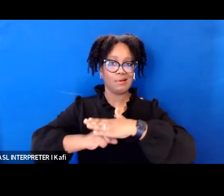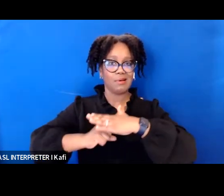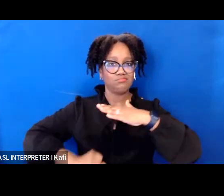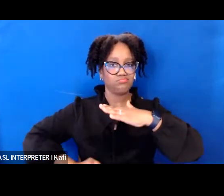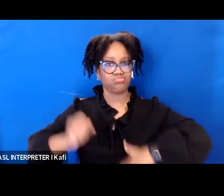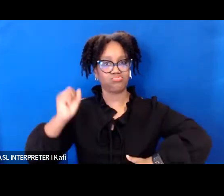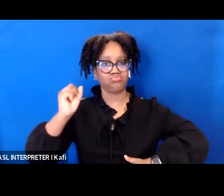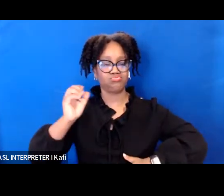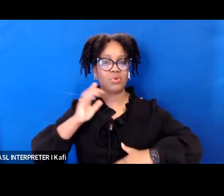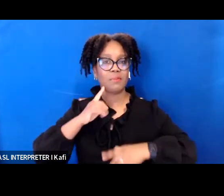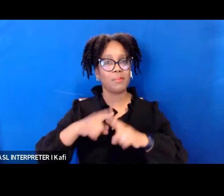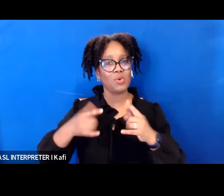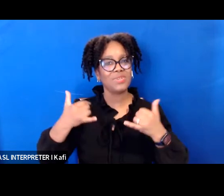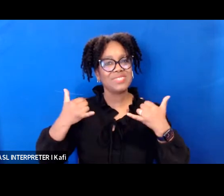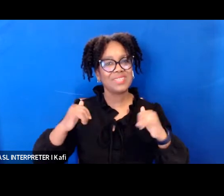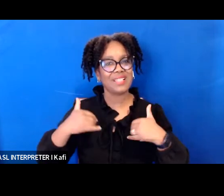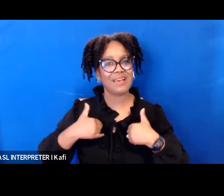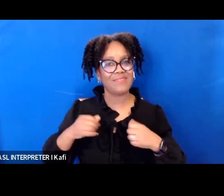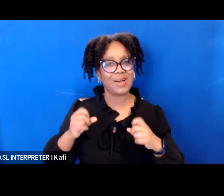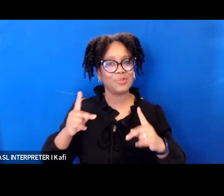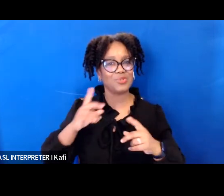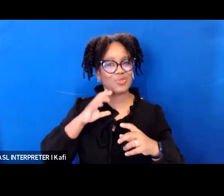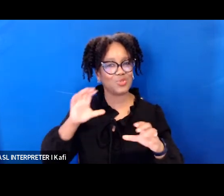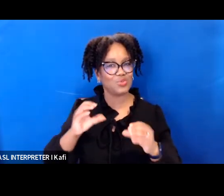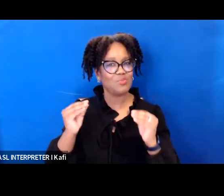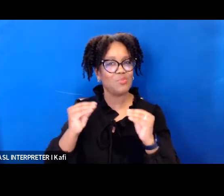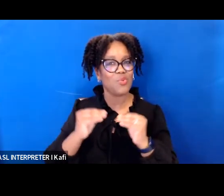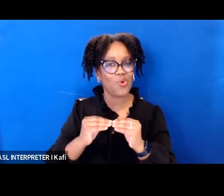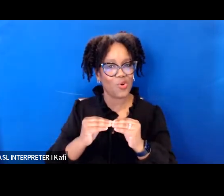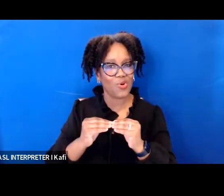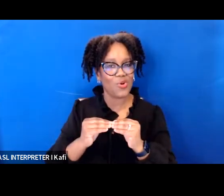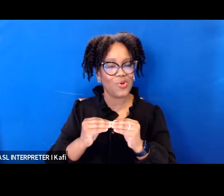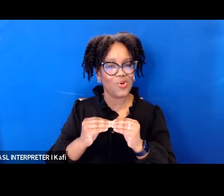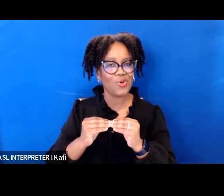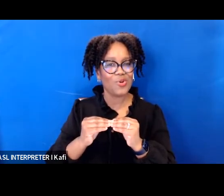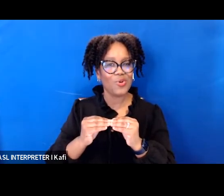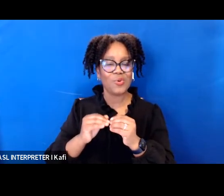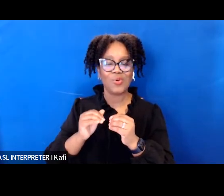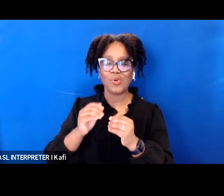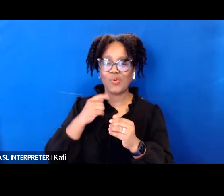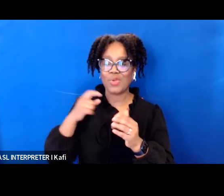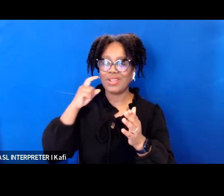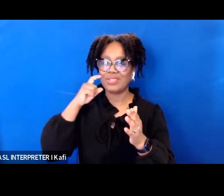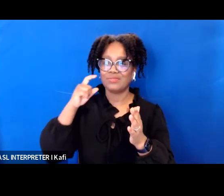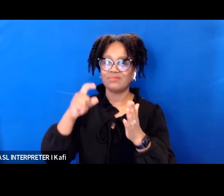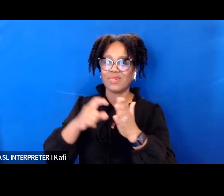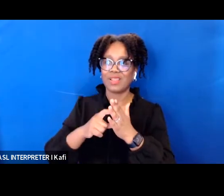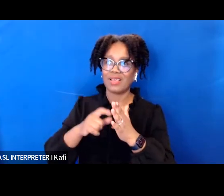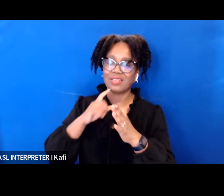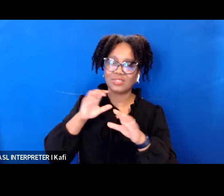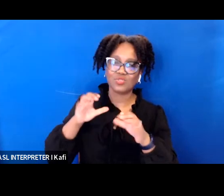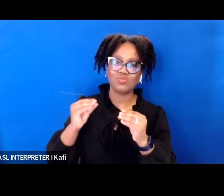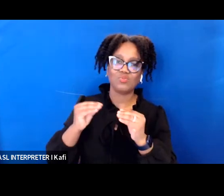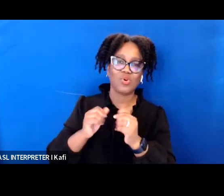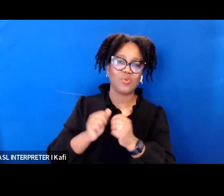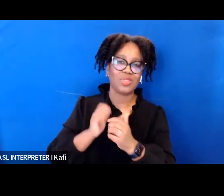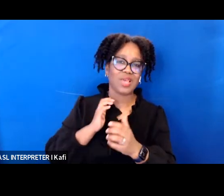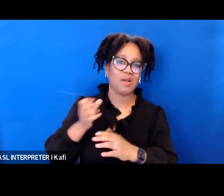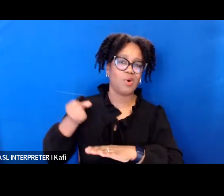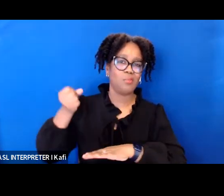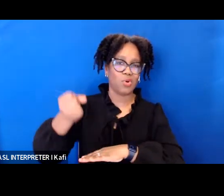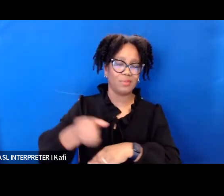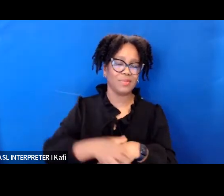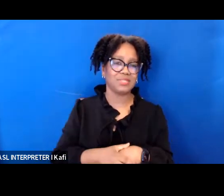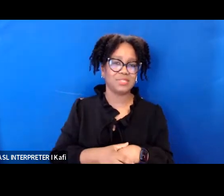as a pipeline to judicial appointments i'd like to end my remarks with a fitting quote from judge edward chen of the